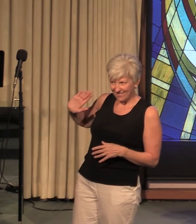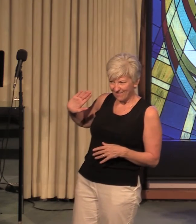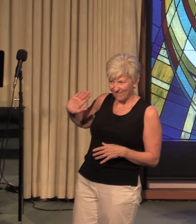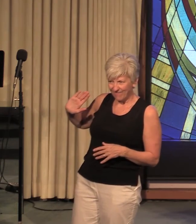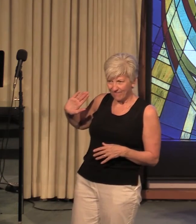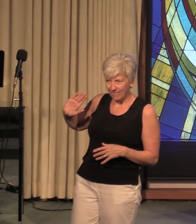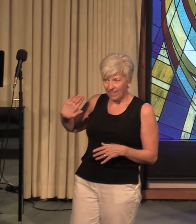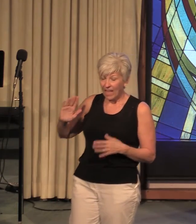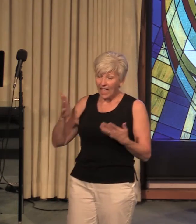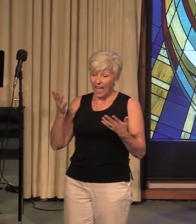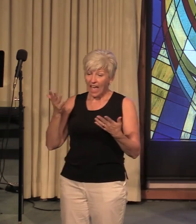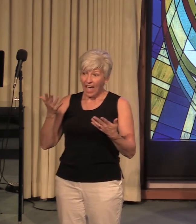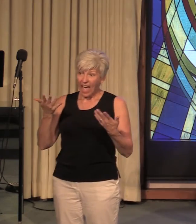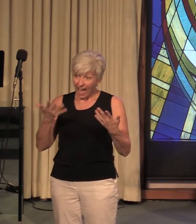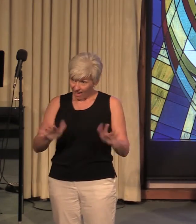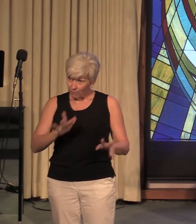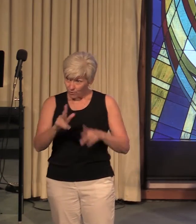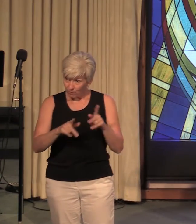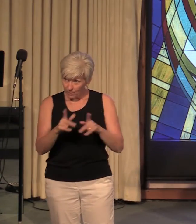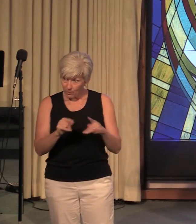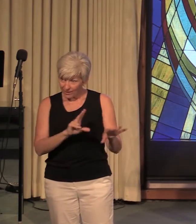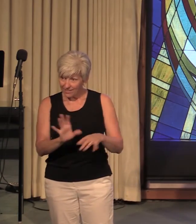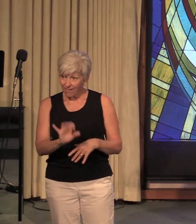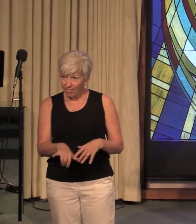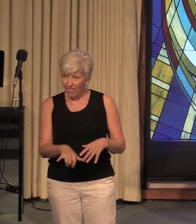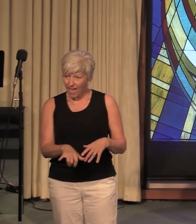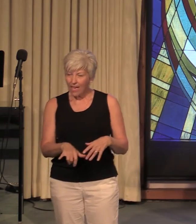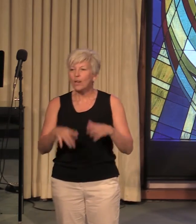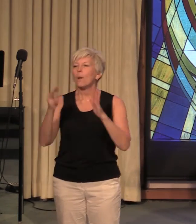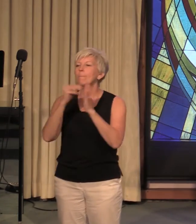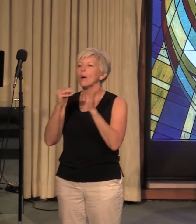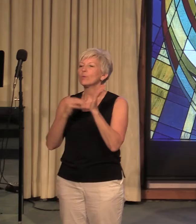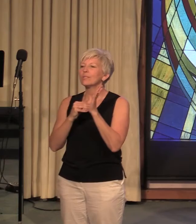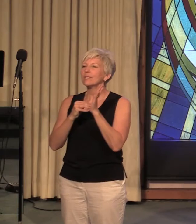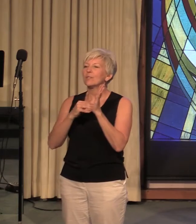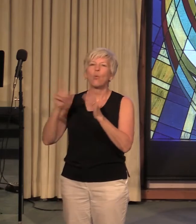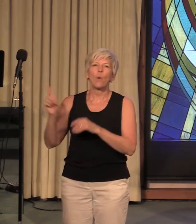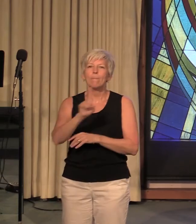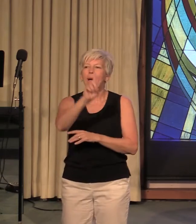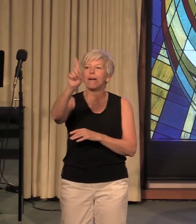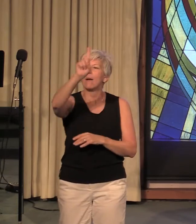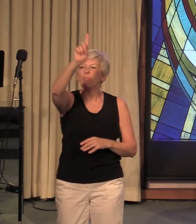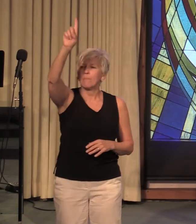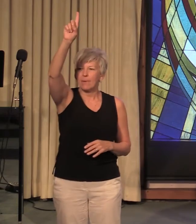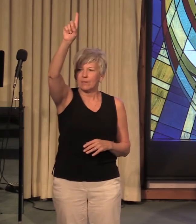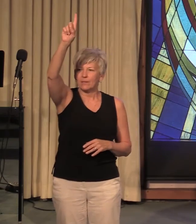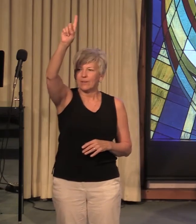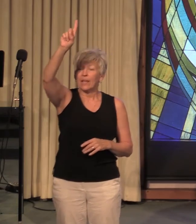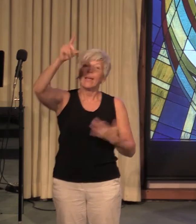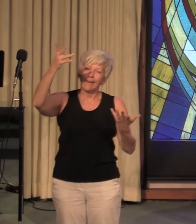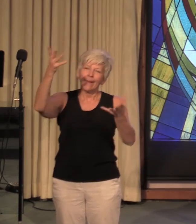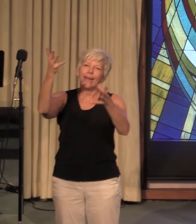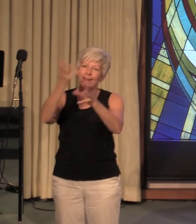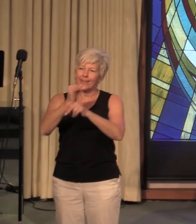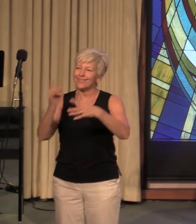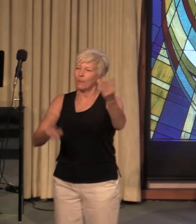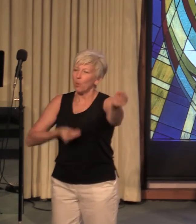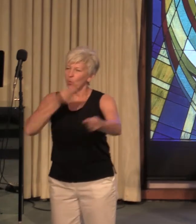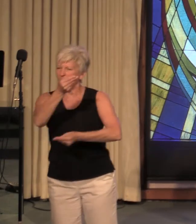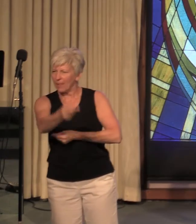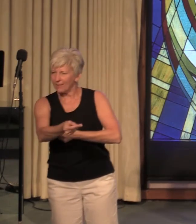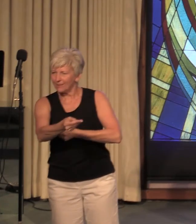once the people had done that Moses went back up the mountain and got some replacement tablets